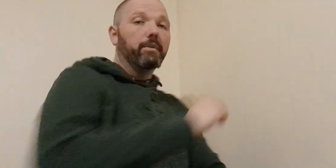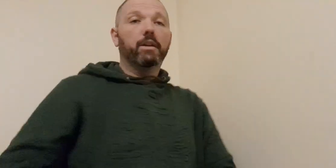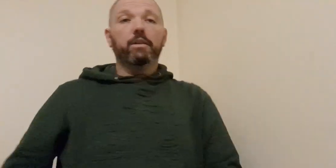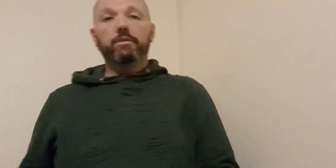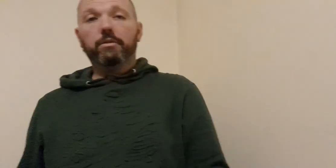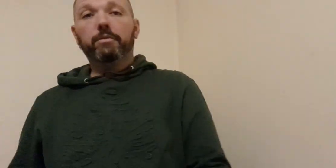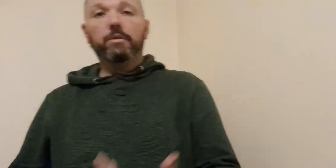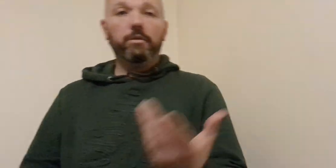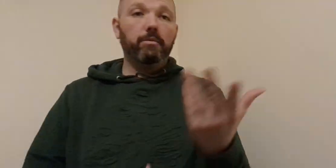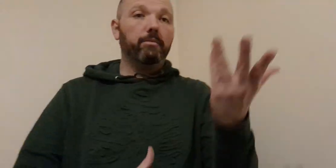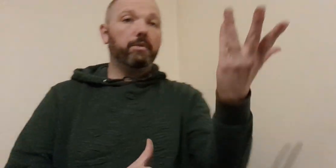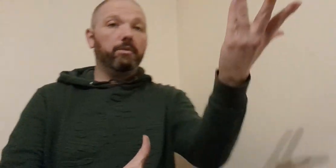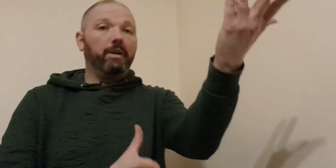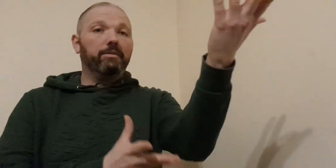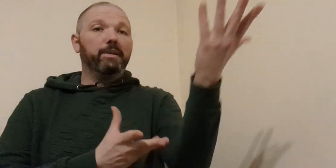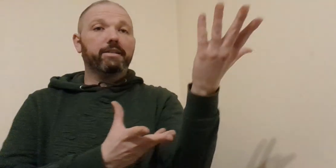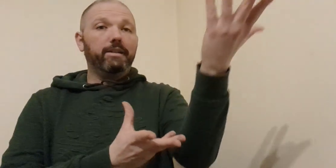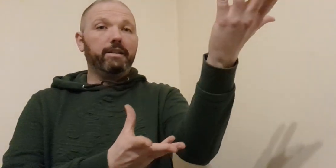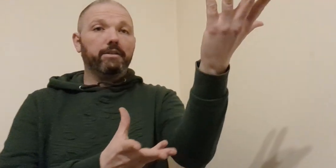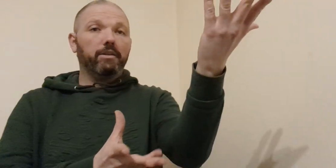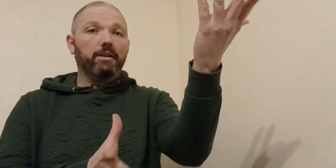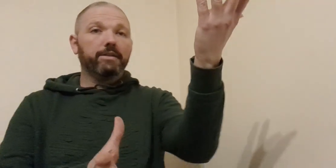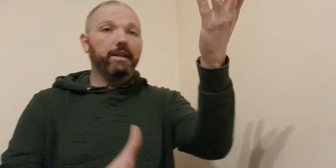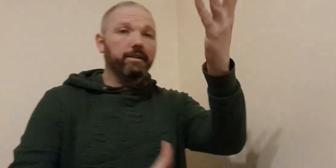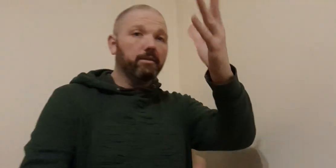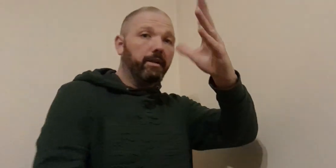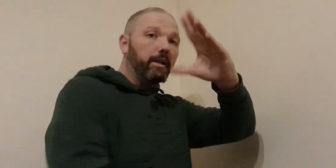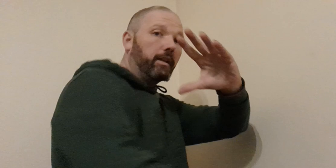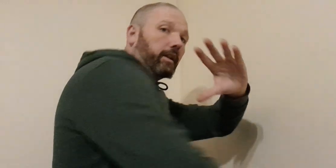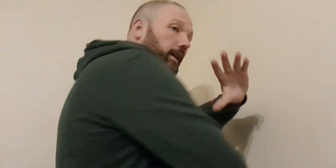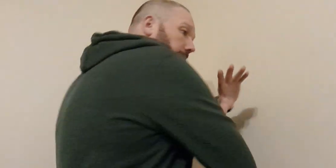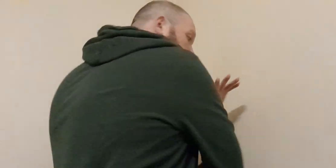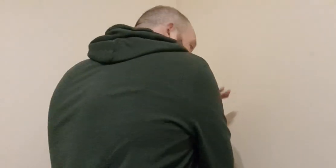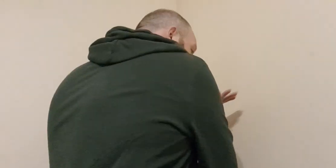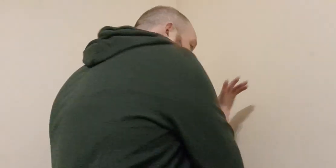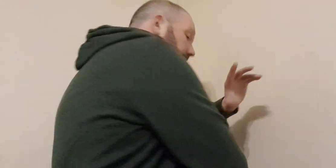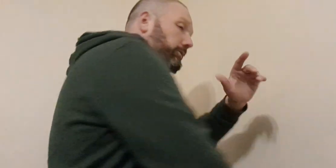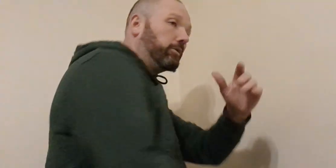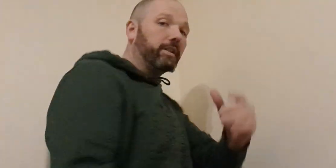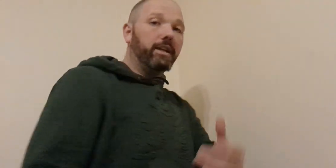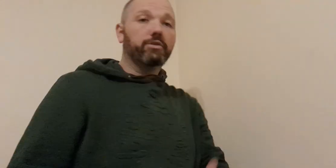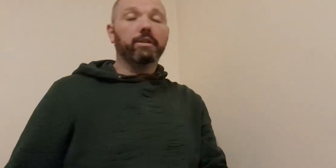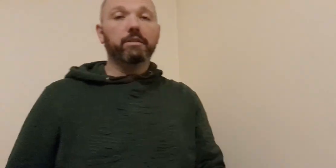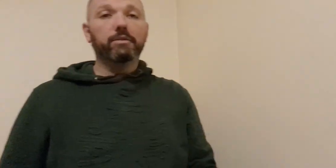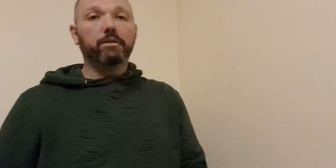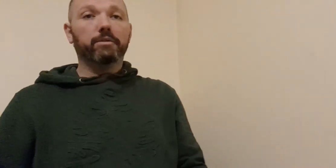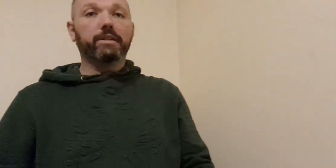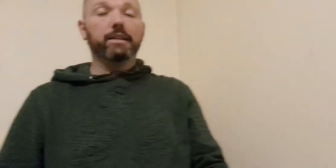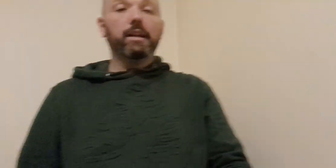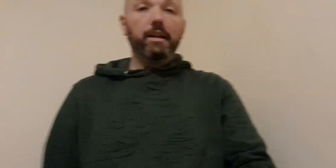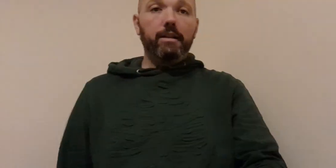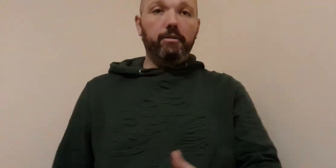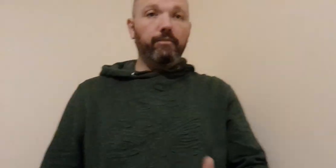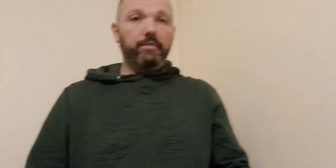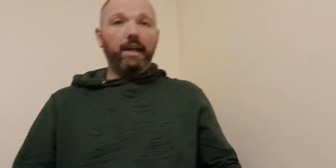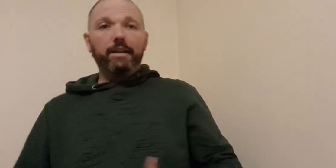so you have basically leaning on the horse asking the way and that inner rotation like that goes on. Now that